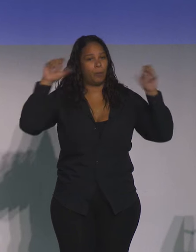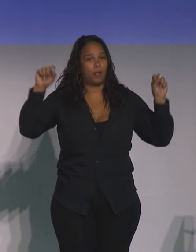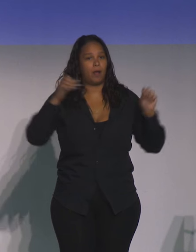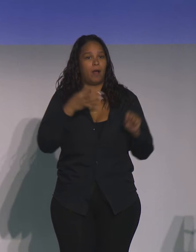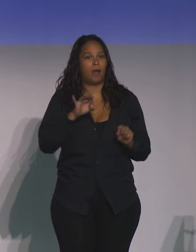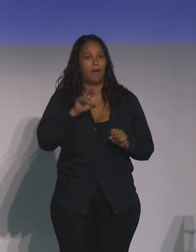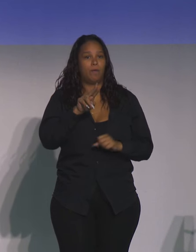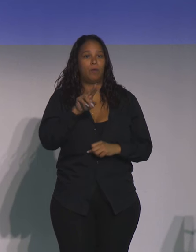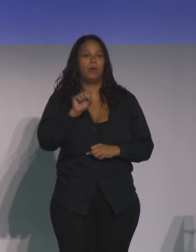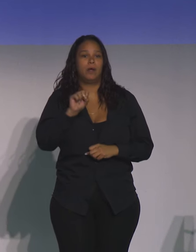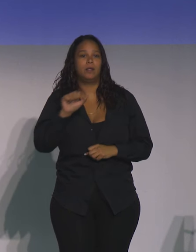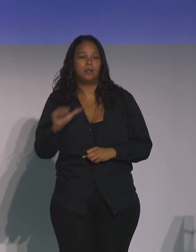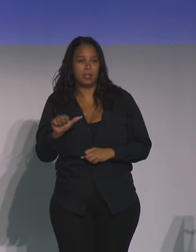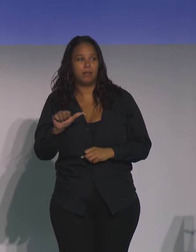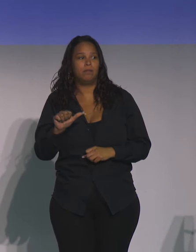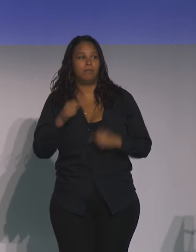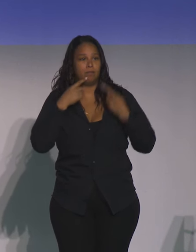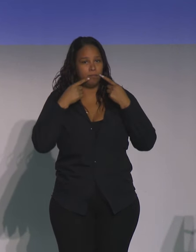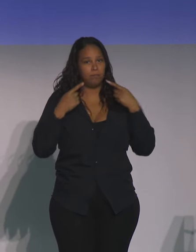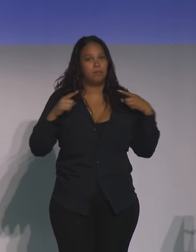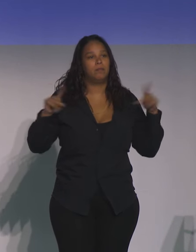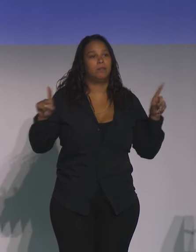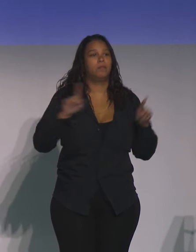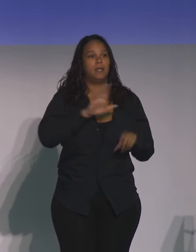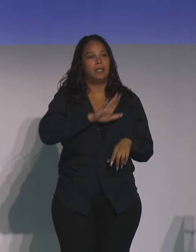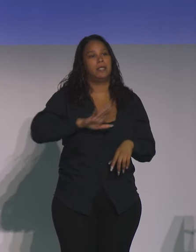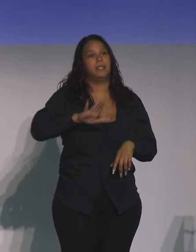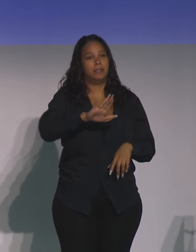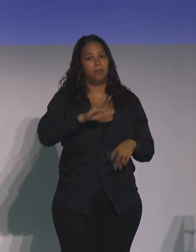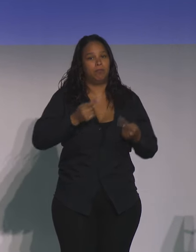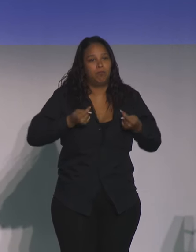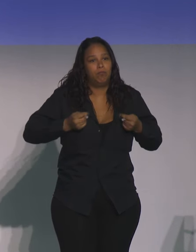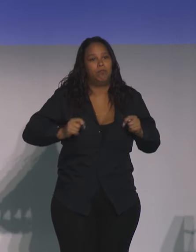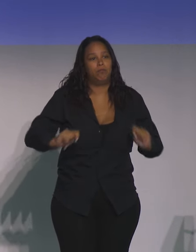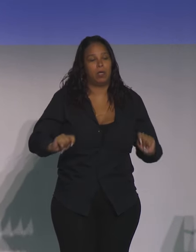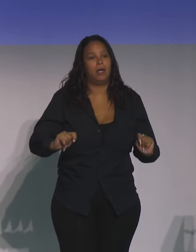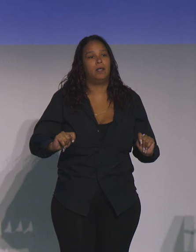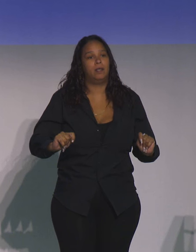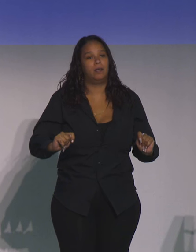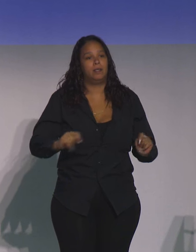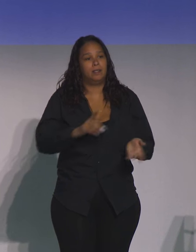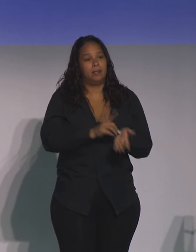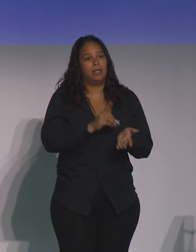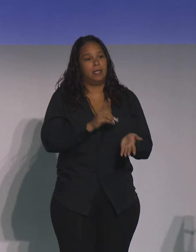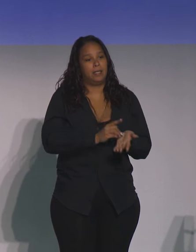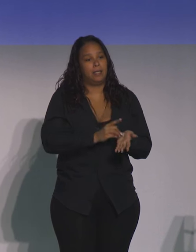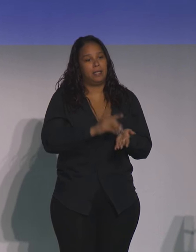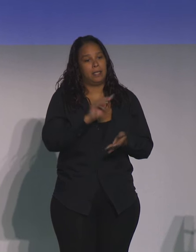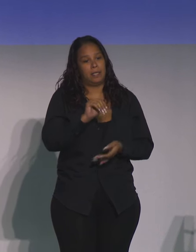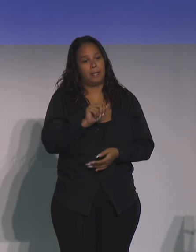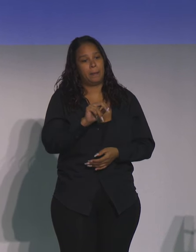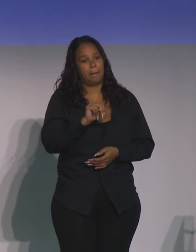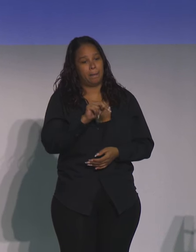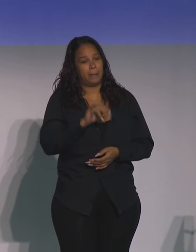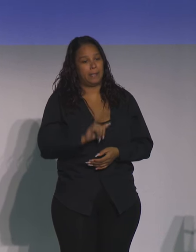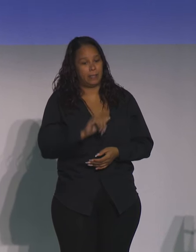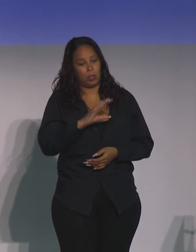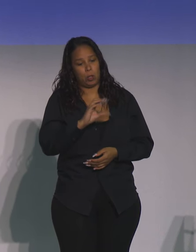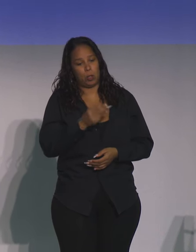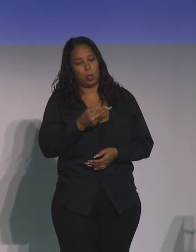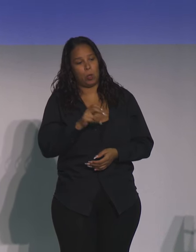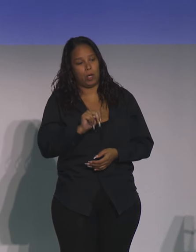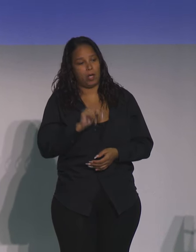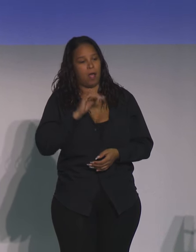States announced his intent to appoint Dr. Mandy K. Cohen as the